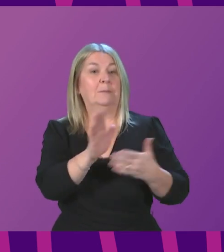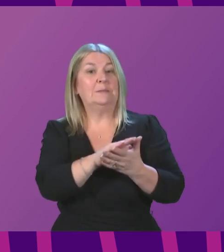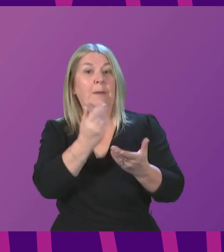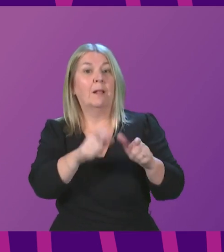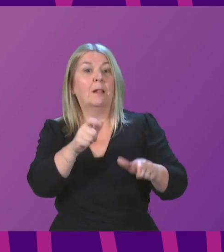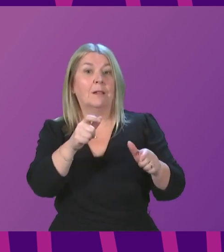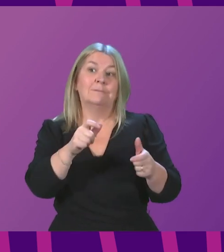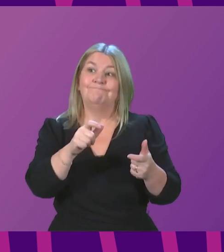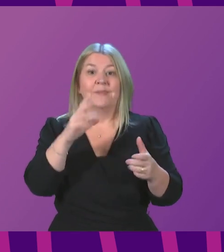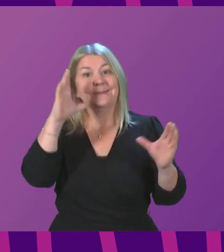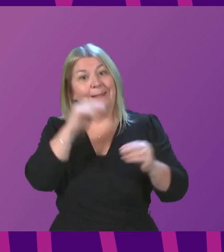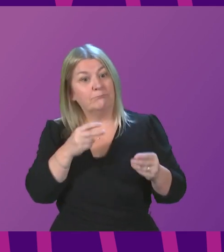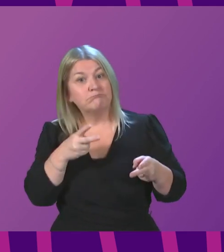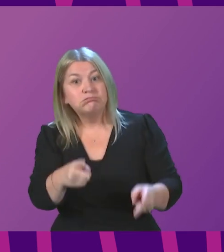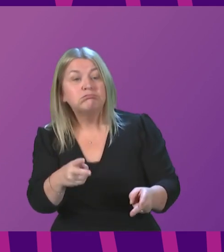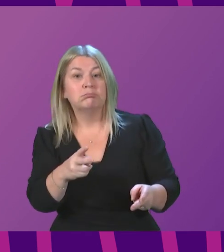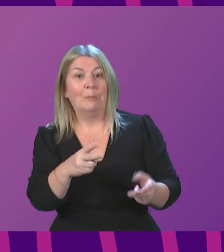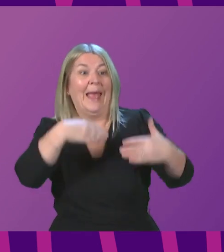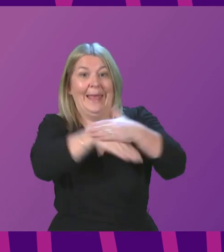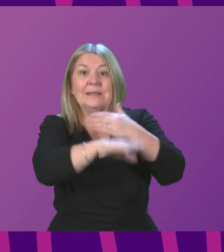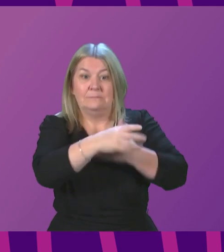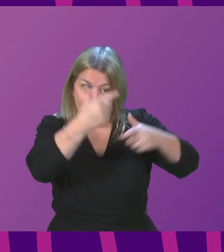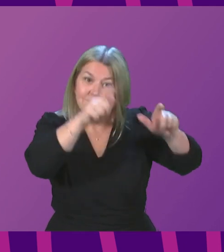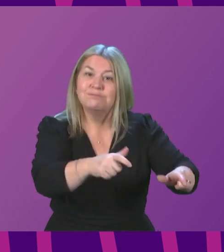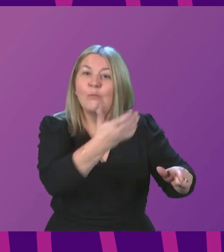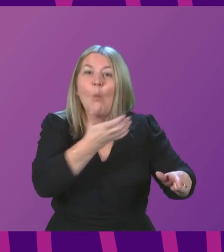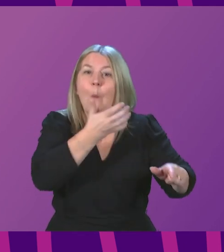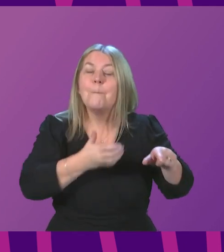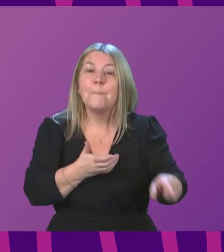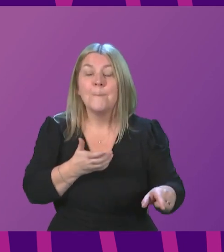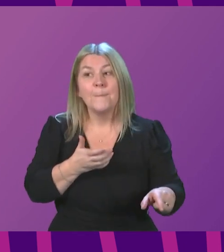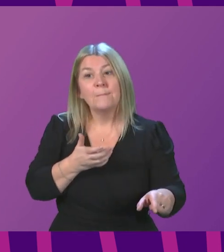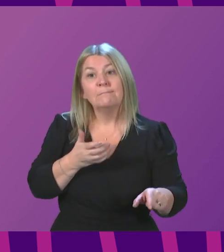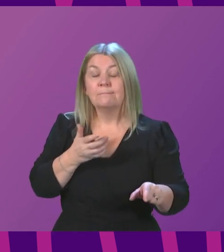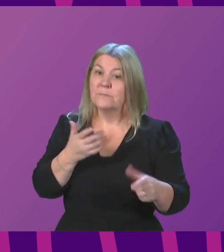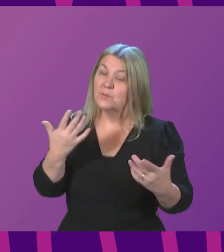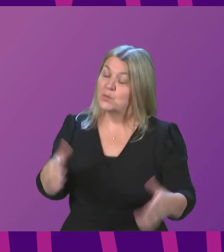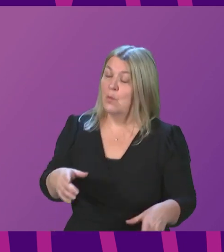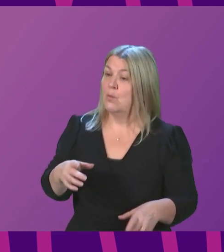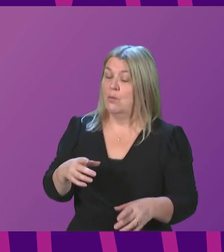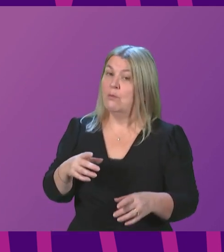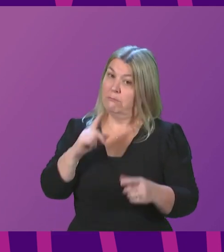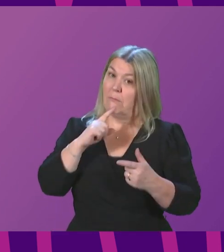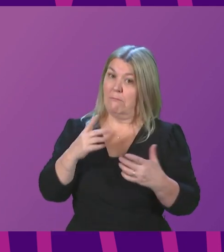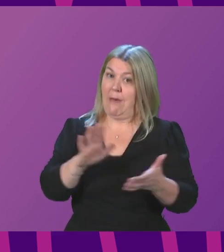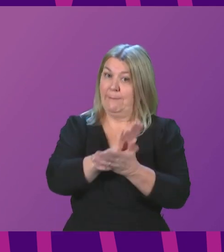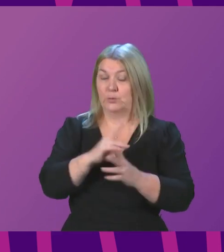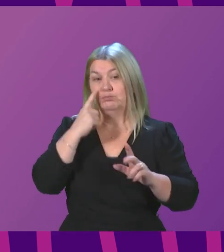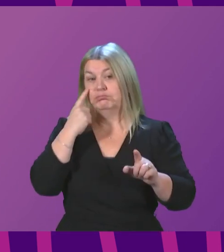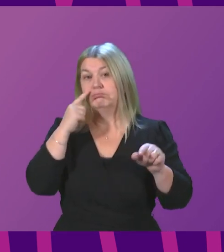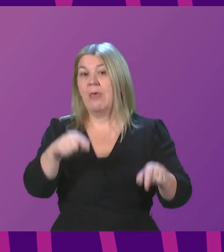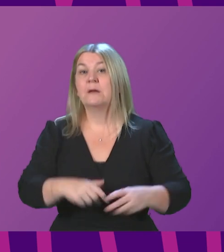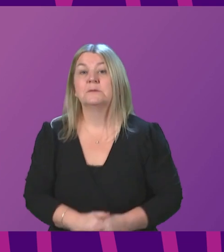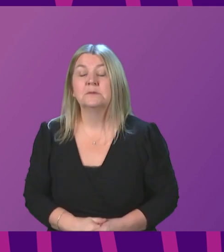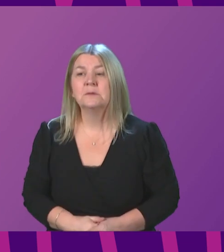a significant, huge amount of work across all of these strands. But I want to end on a point of consensus here, Presiding Officer.